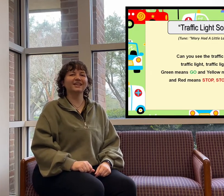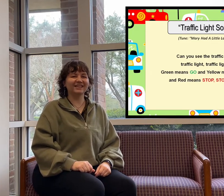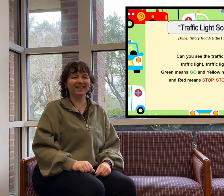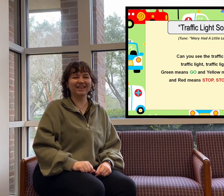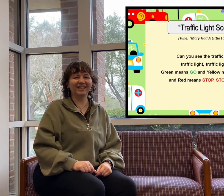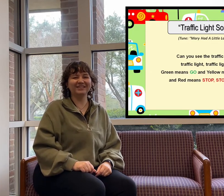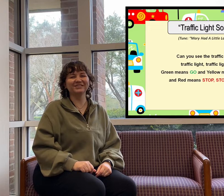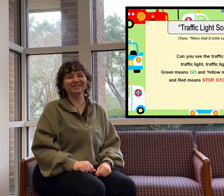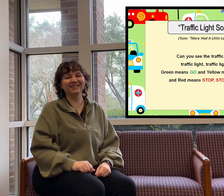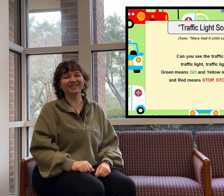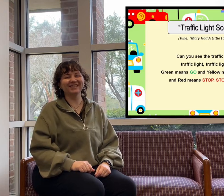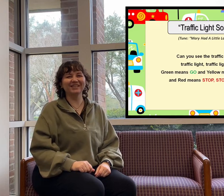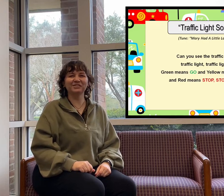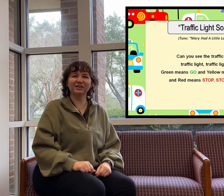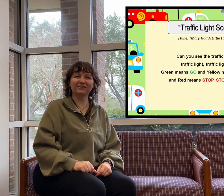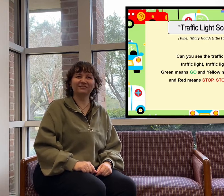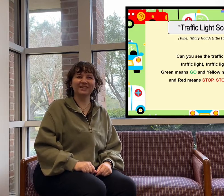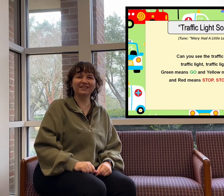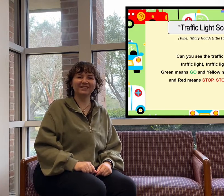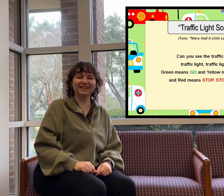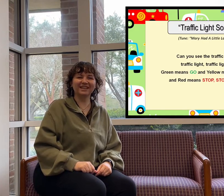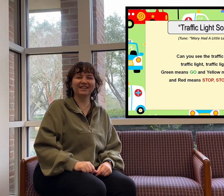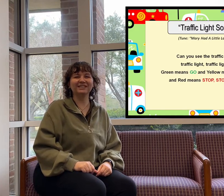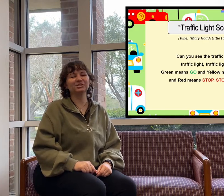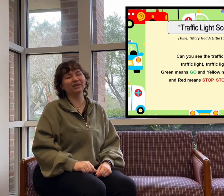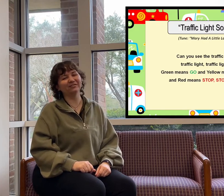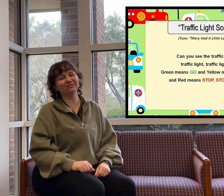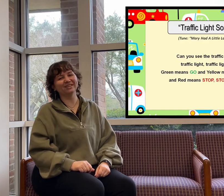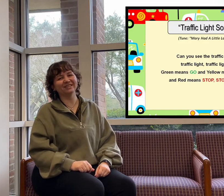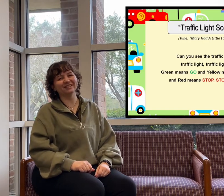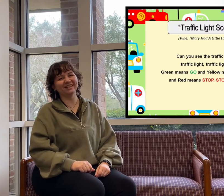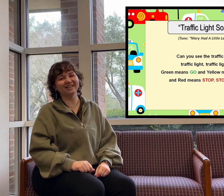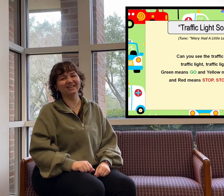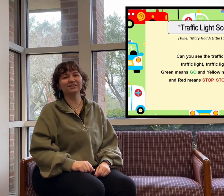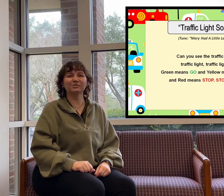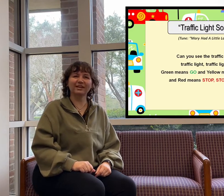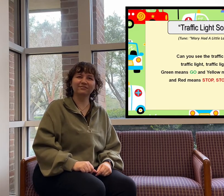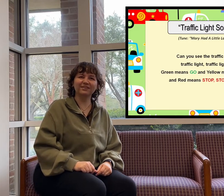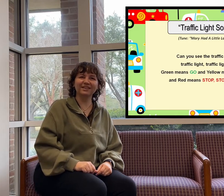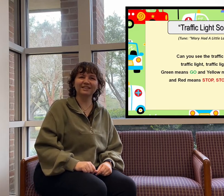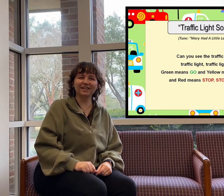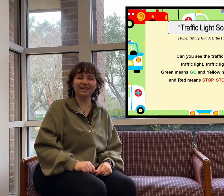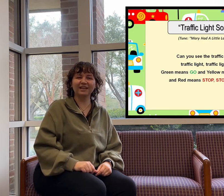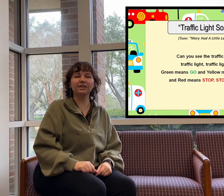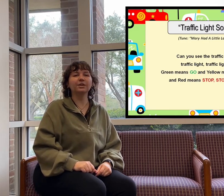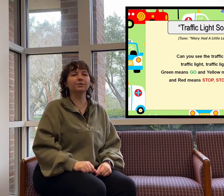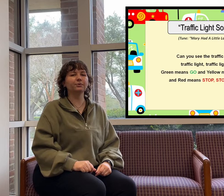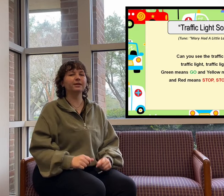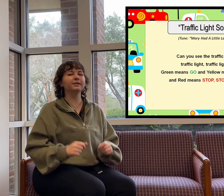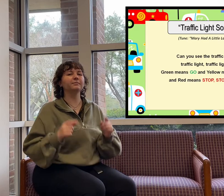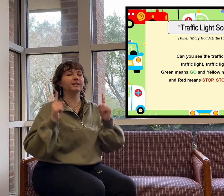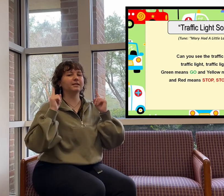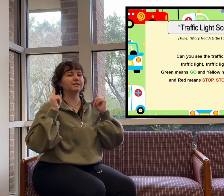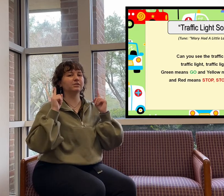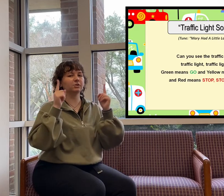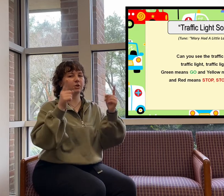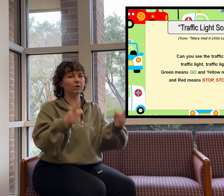Can you see the traffic light, traffic light, traffic light? Green means go